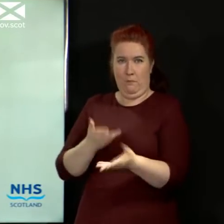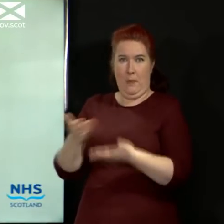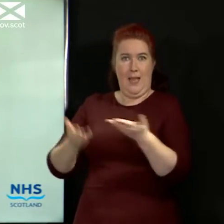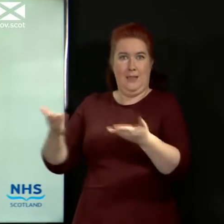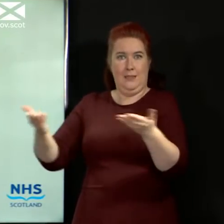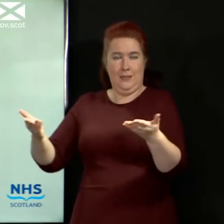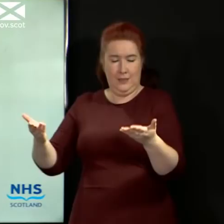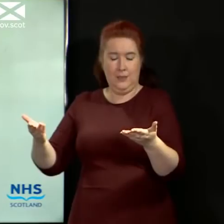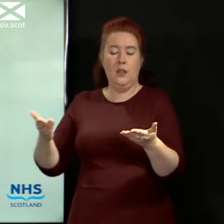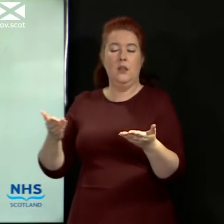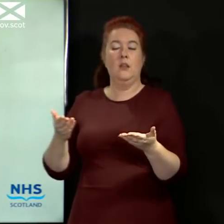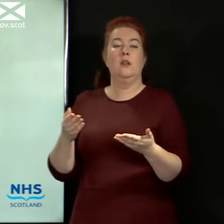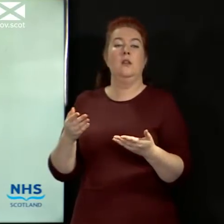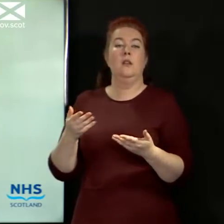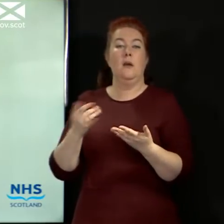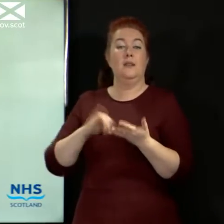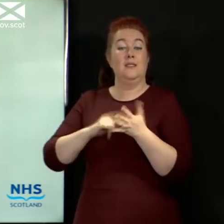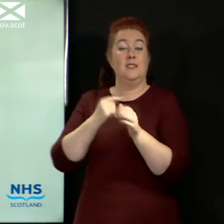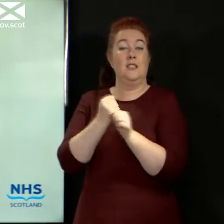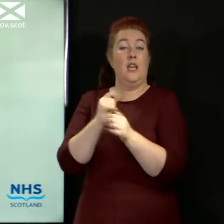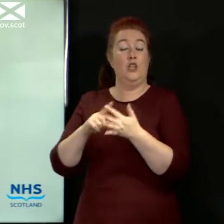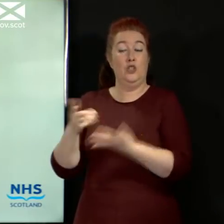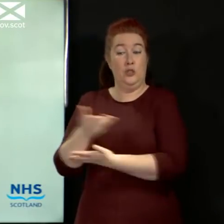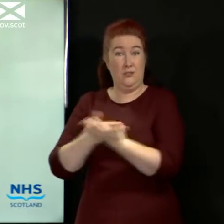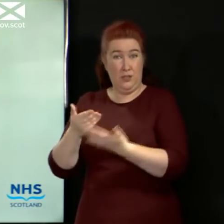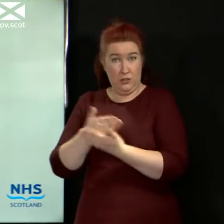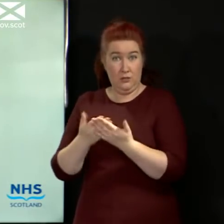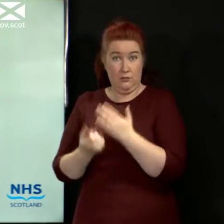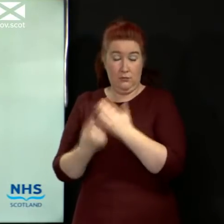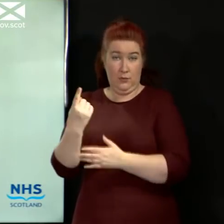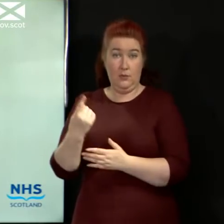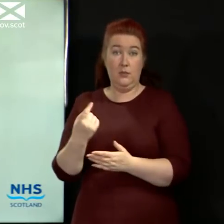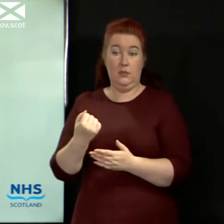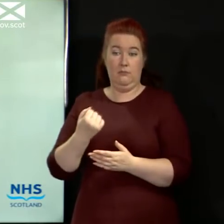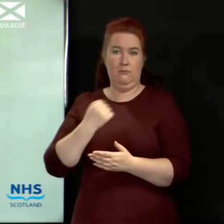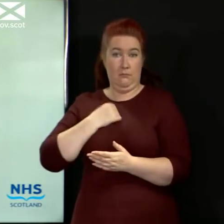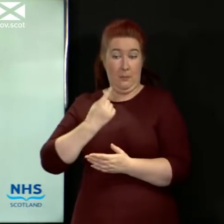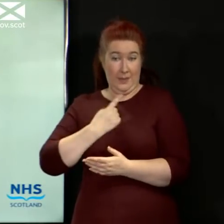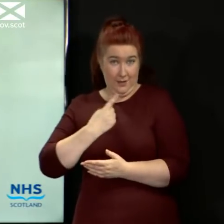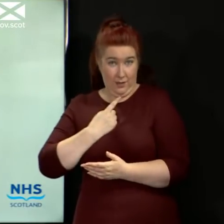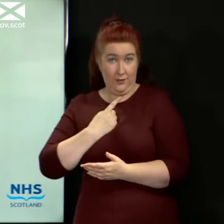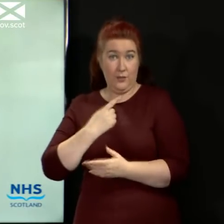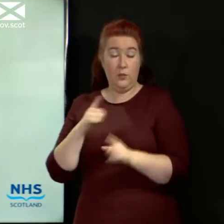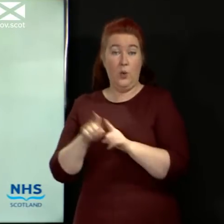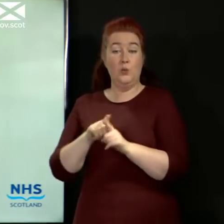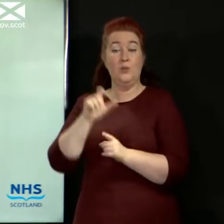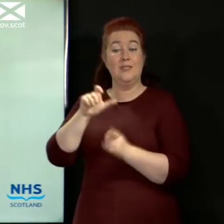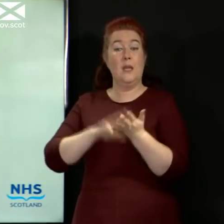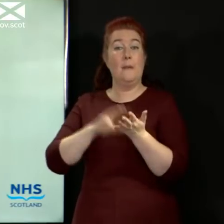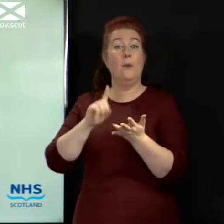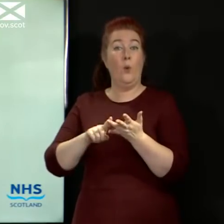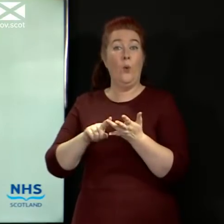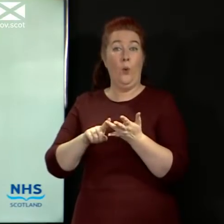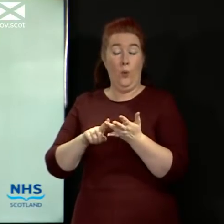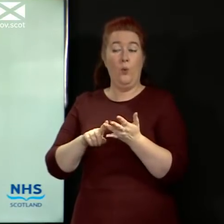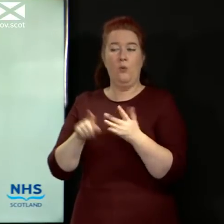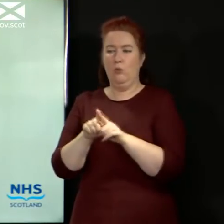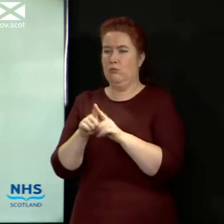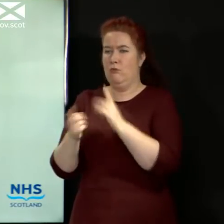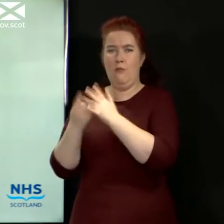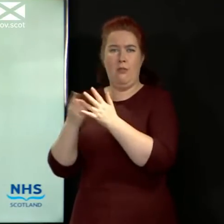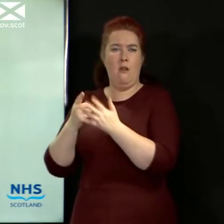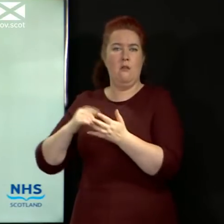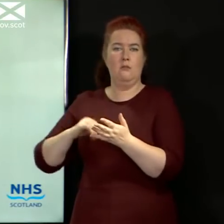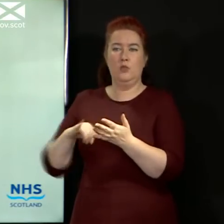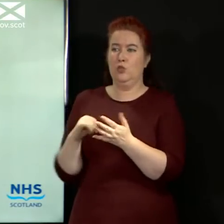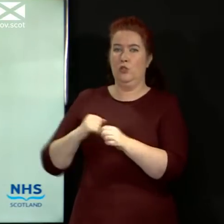virus. Those discussions took place both between myself and the CMO and with other members of